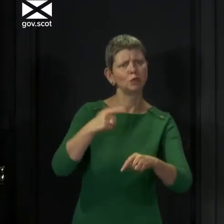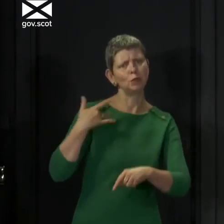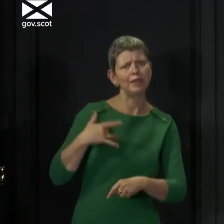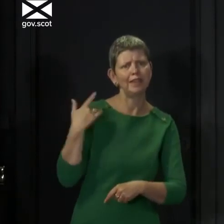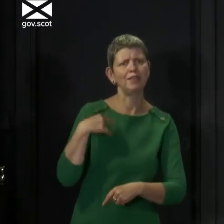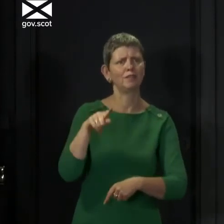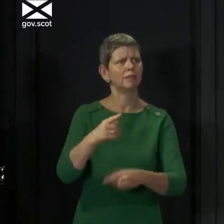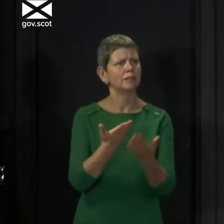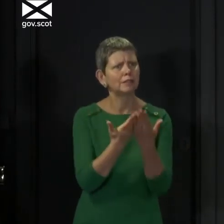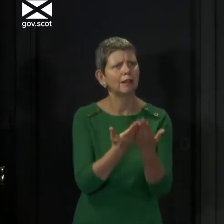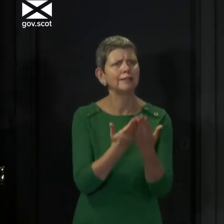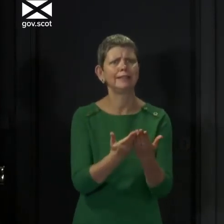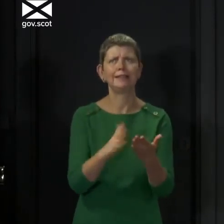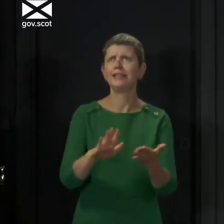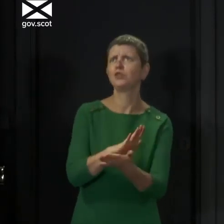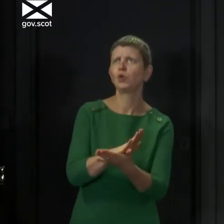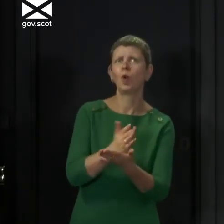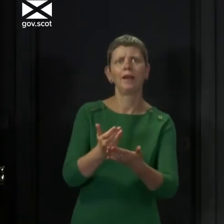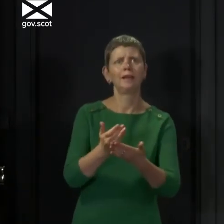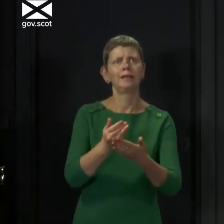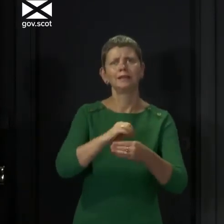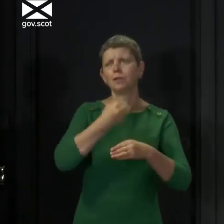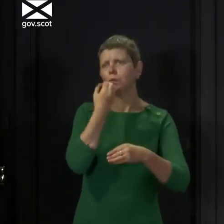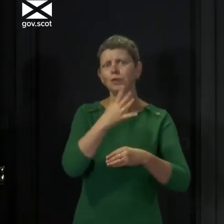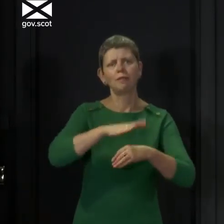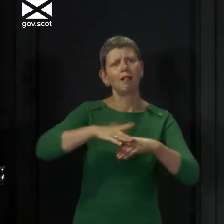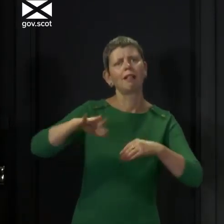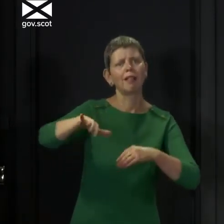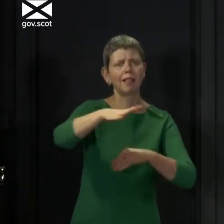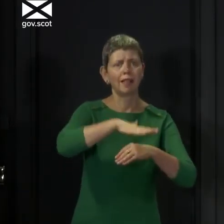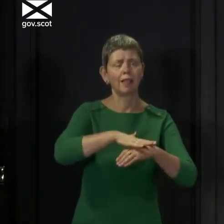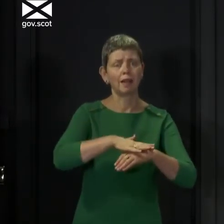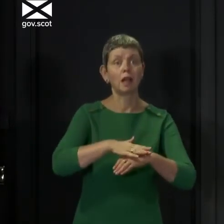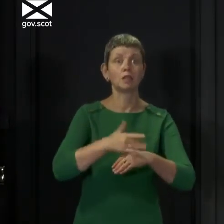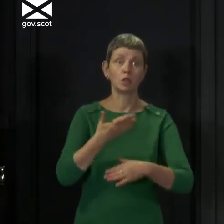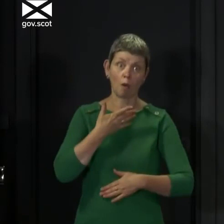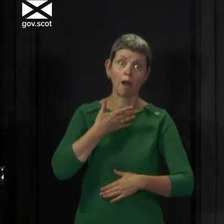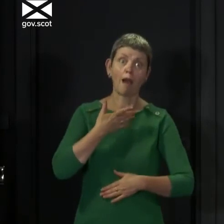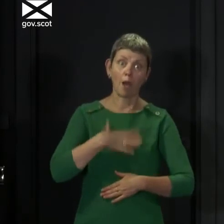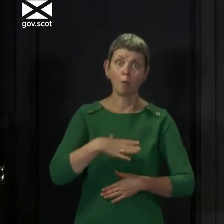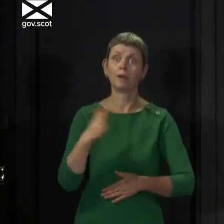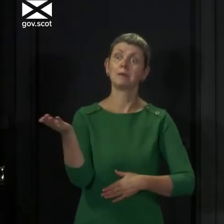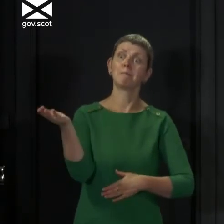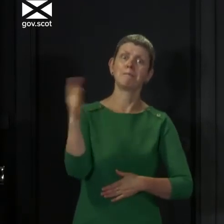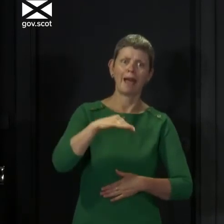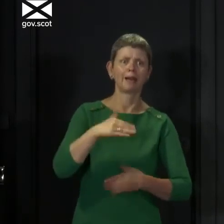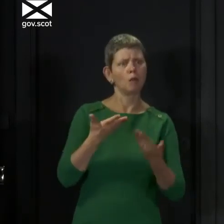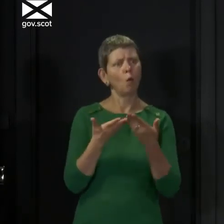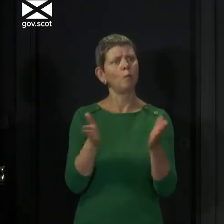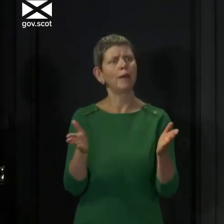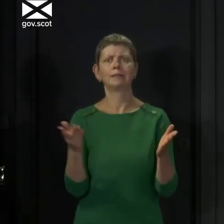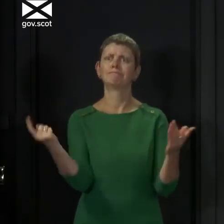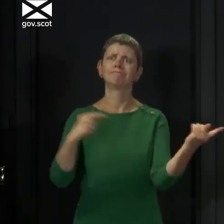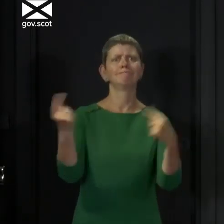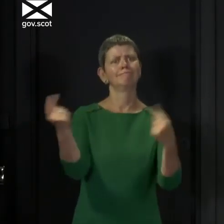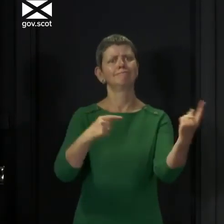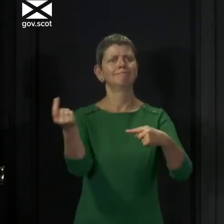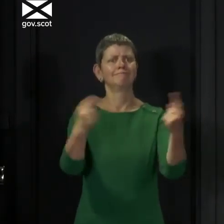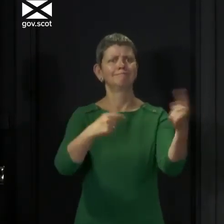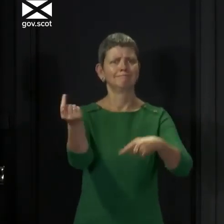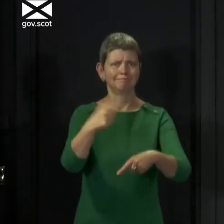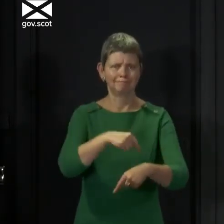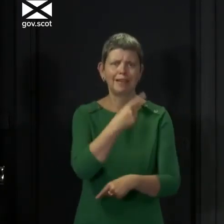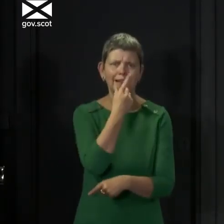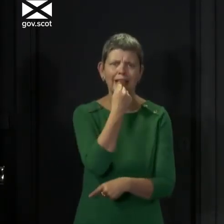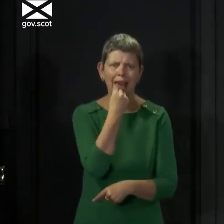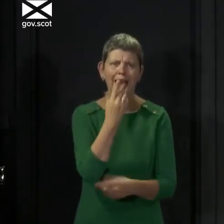everything that our beautiful country has to offer. And I can't wait for the day when we're back to a situation where that's the message I'm giving